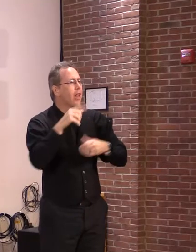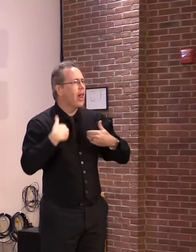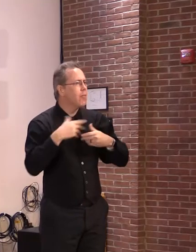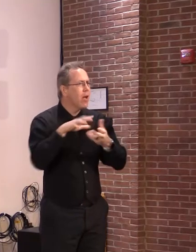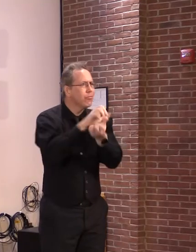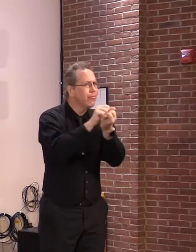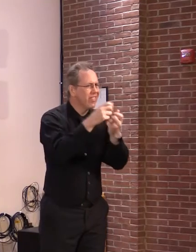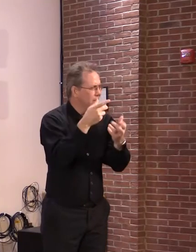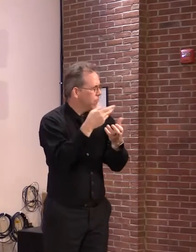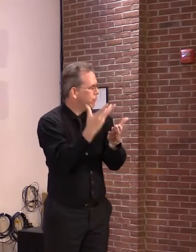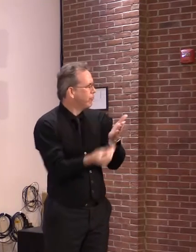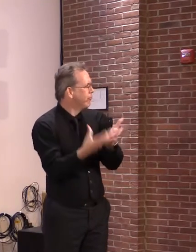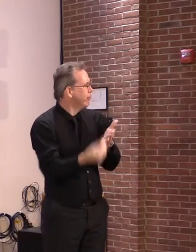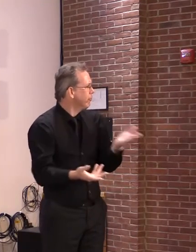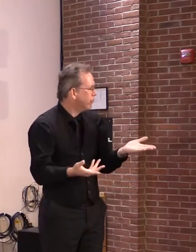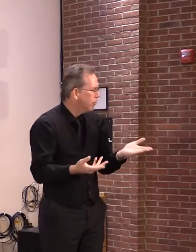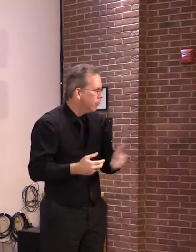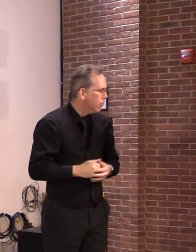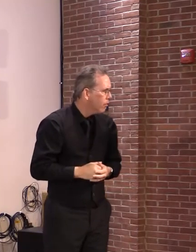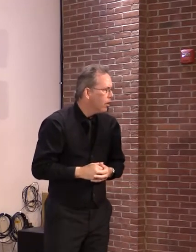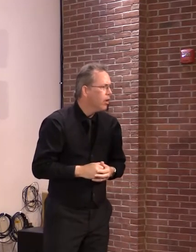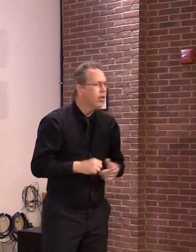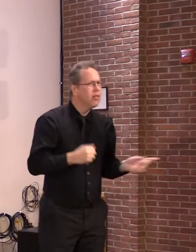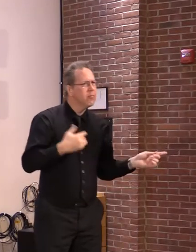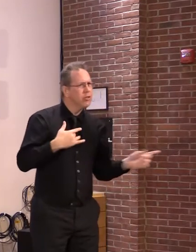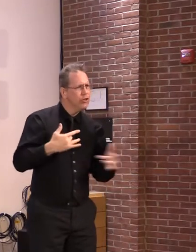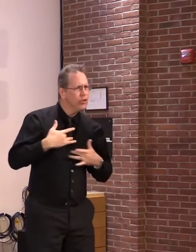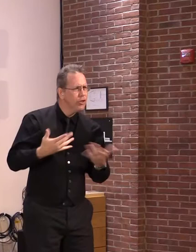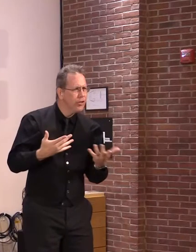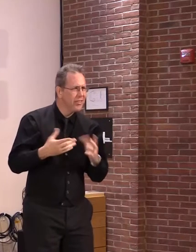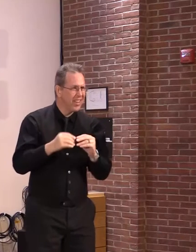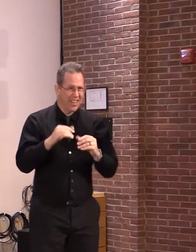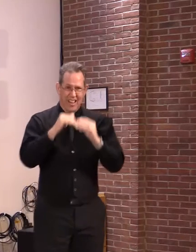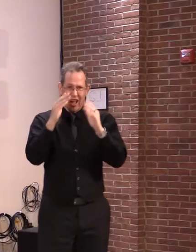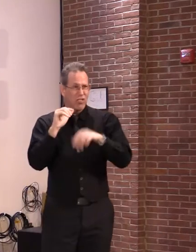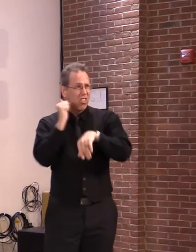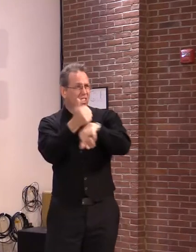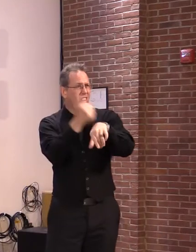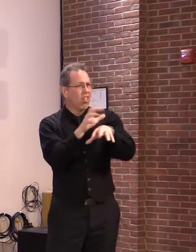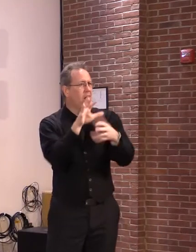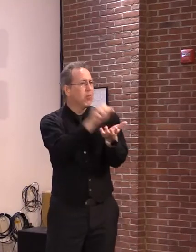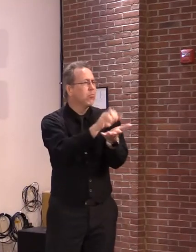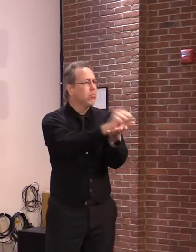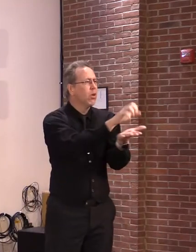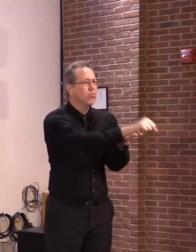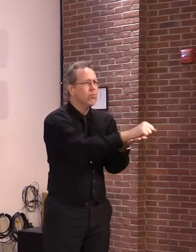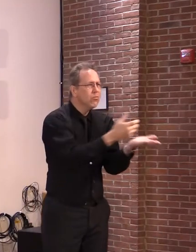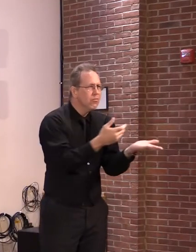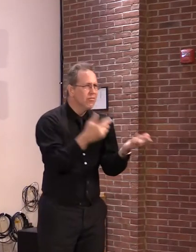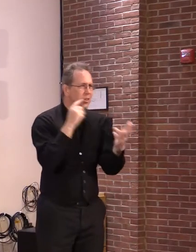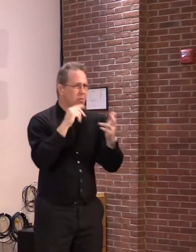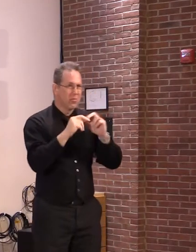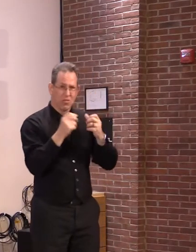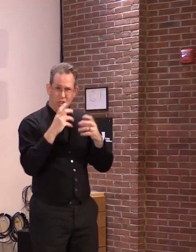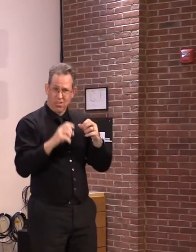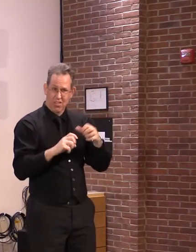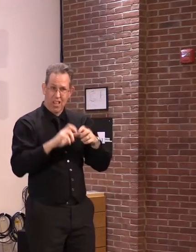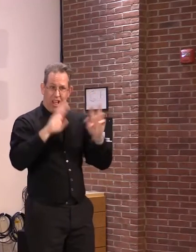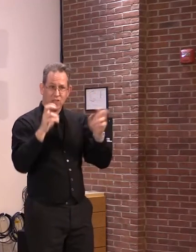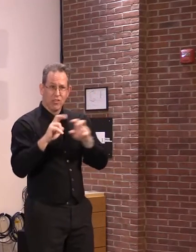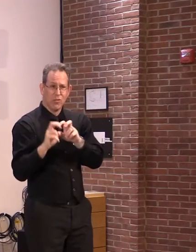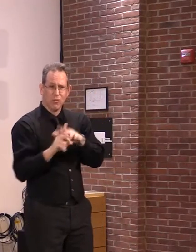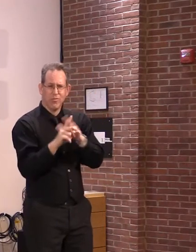me like the kinds of housing that are being built in this state that are going to solve the housing crisis. That sounds to me like sort of, you know,